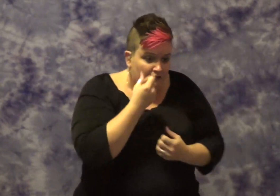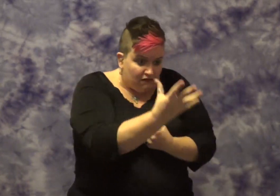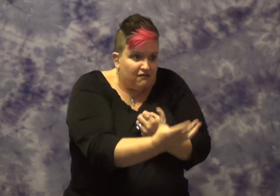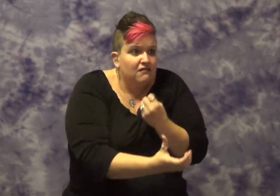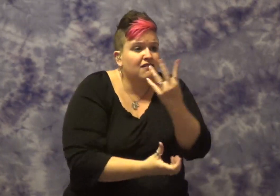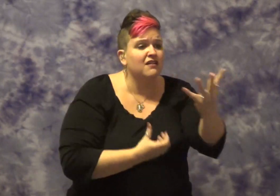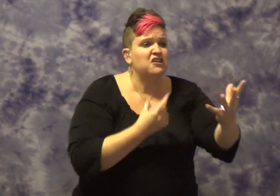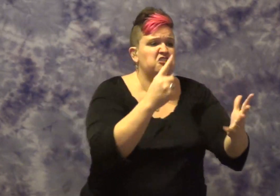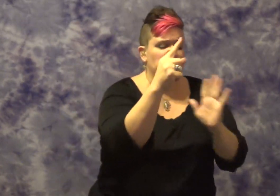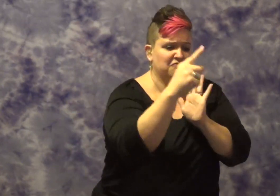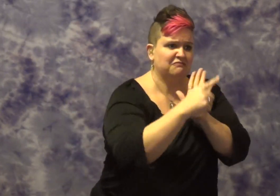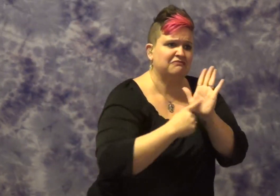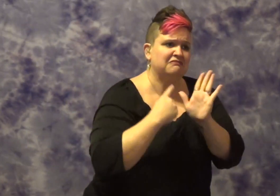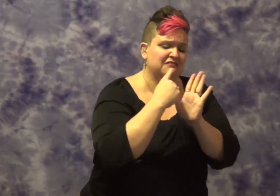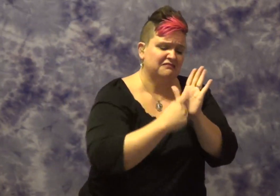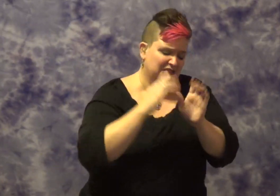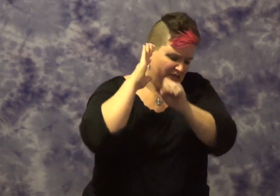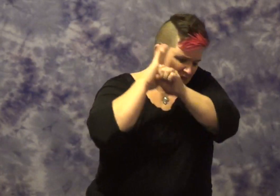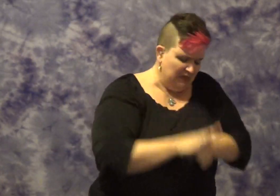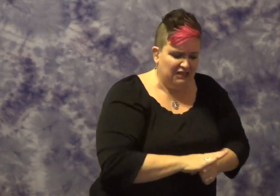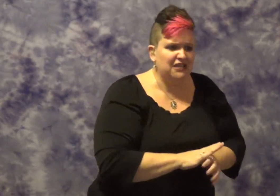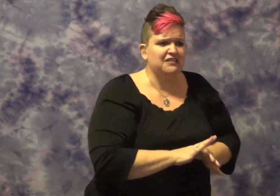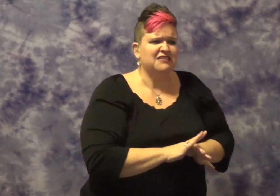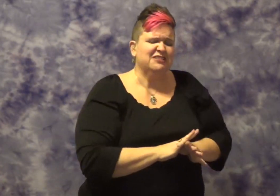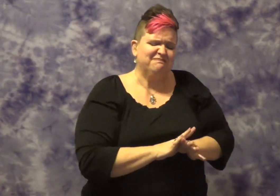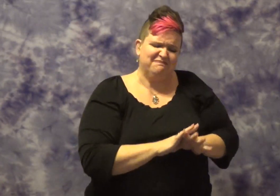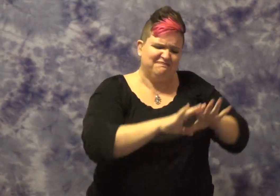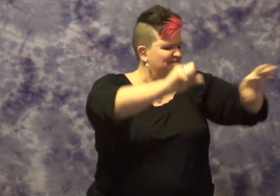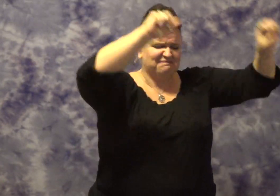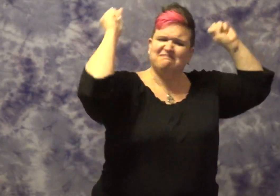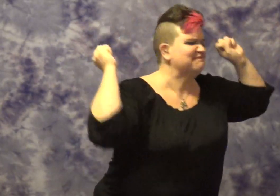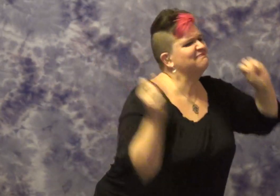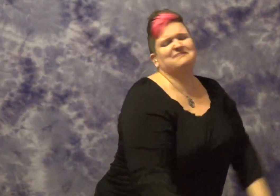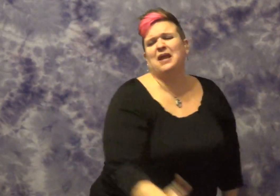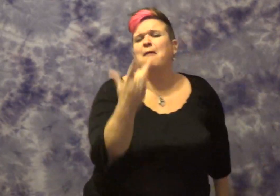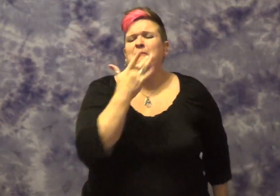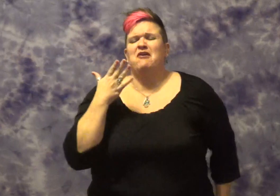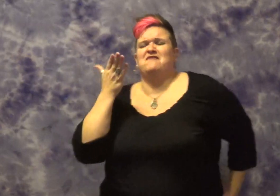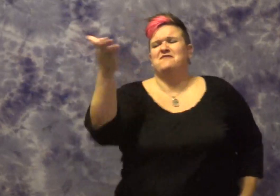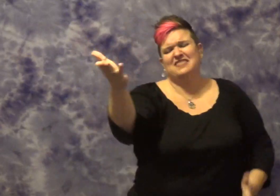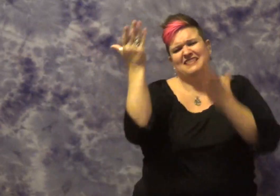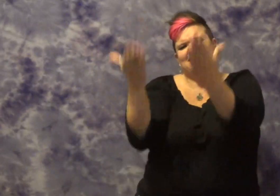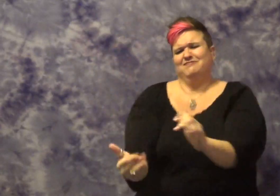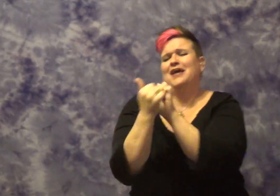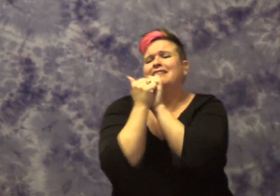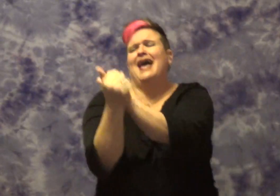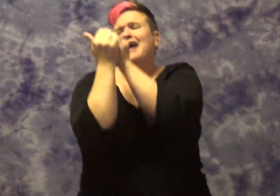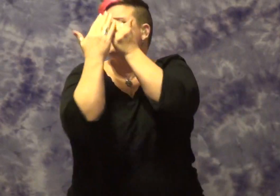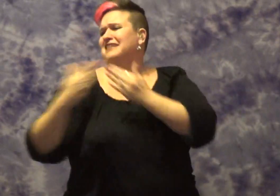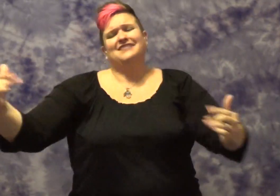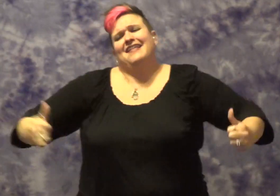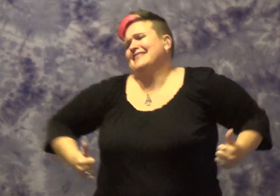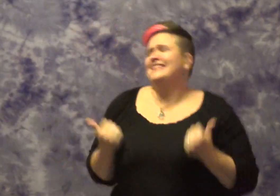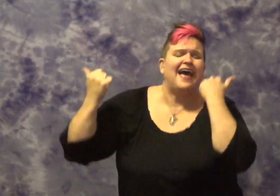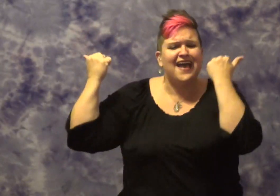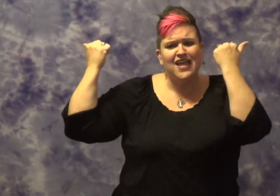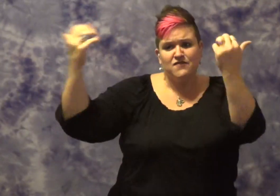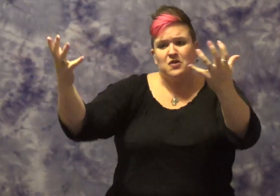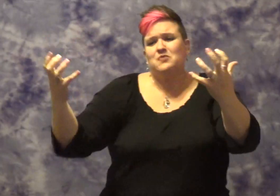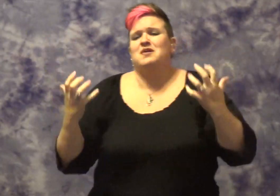sharpen your knife Offer me that deathless death of good God, let me give you my life Take me